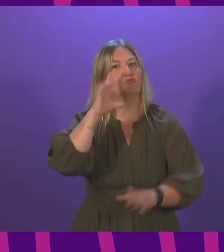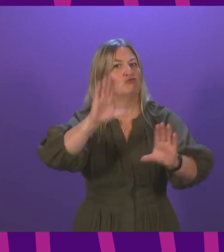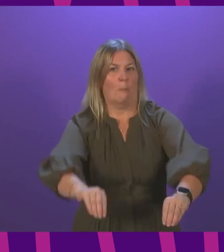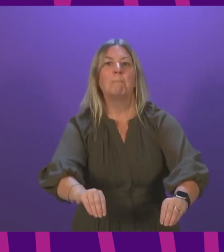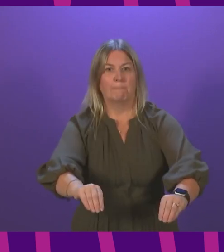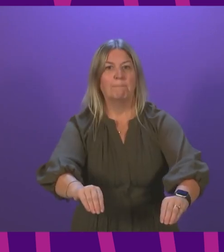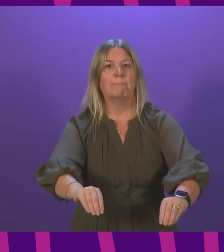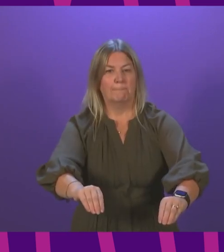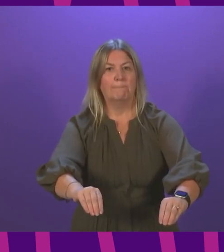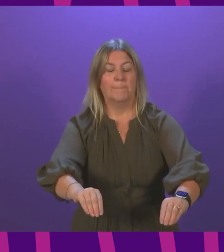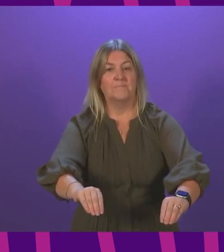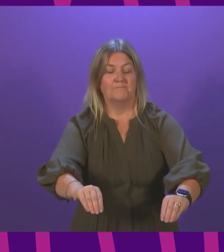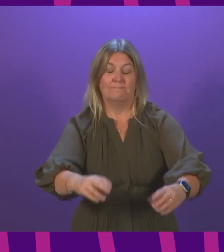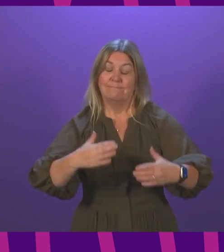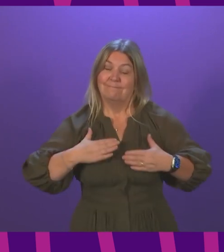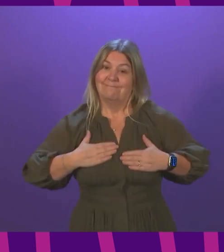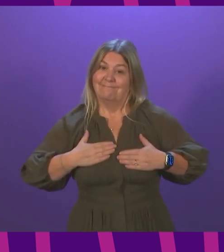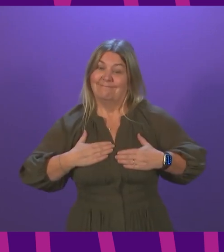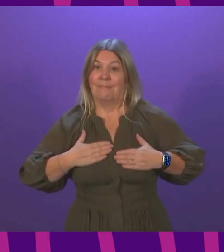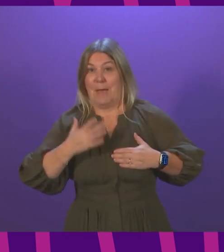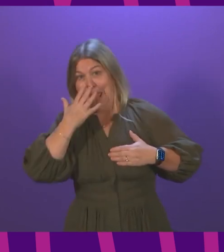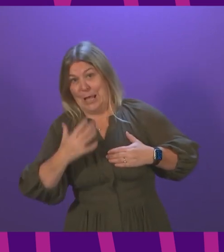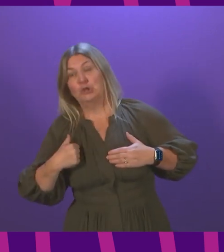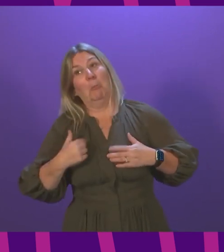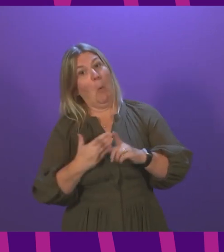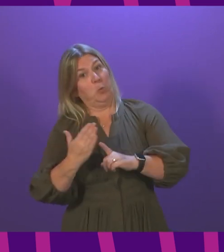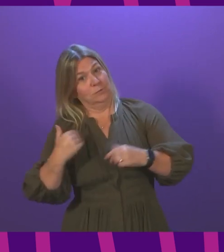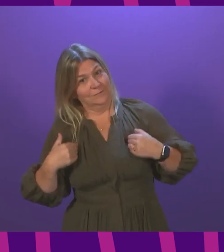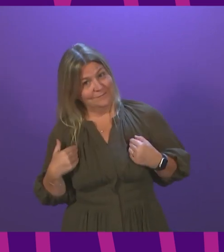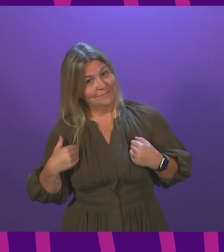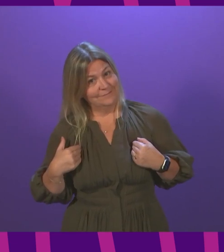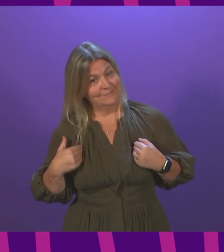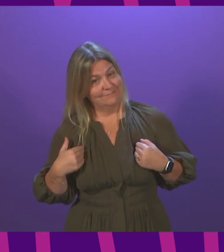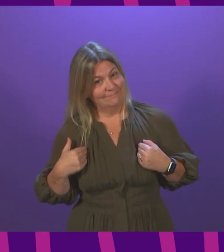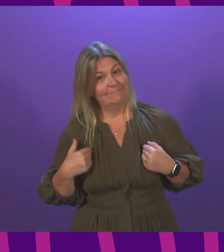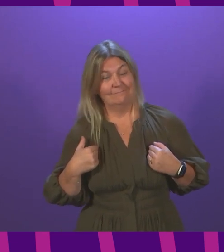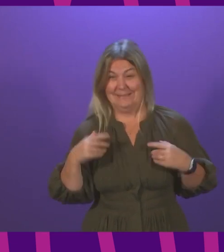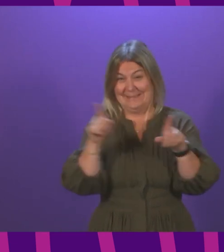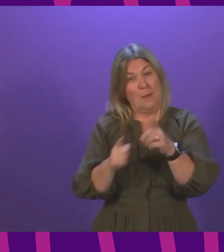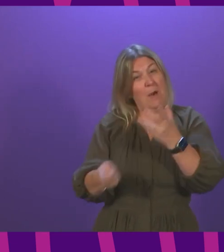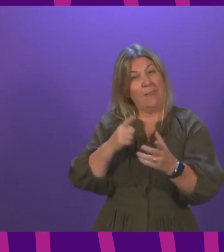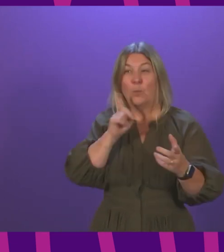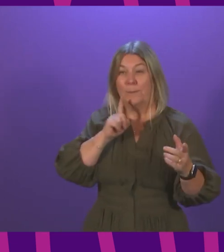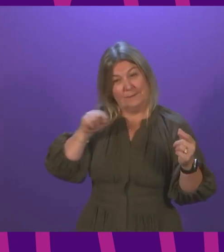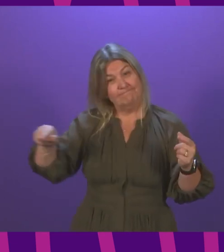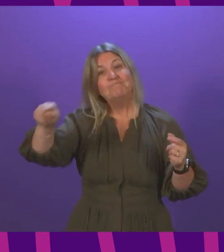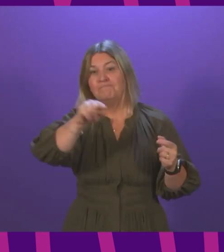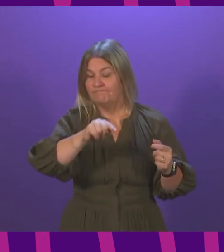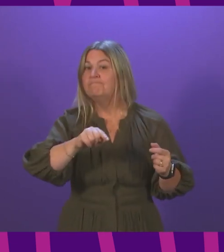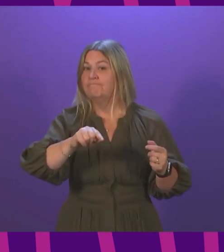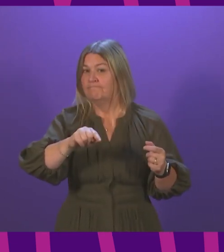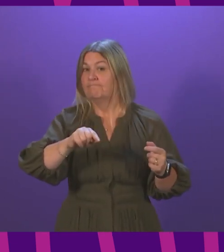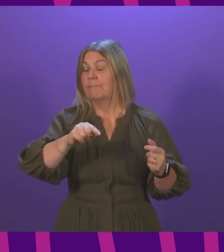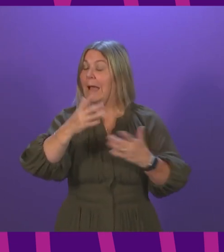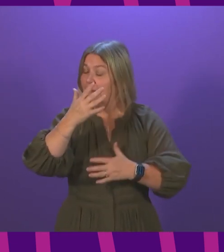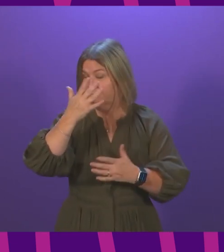am old enough and have seen and, you know, like all women, at some stage of that spectrum,